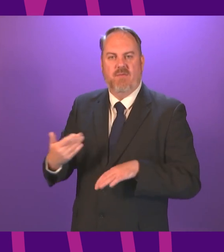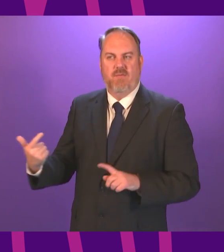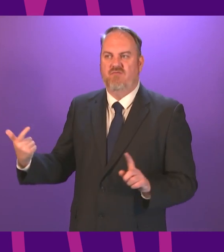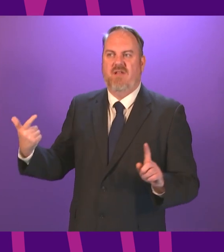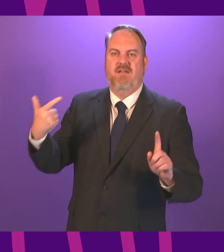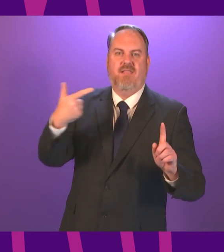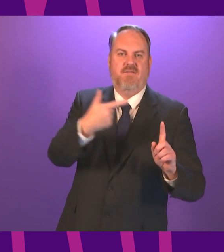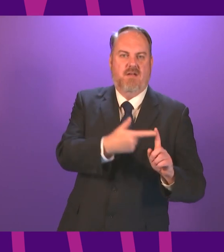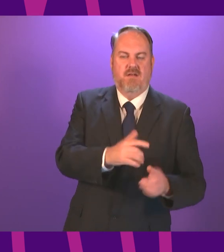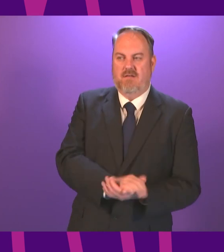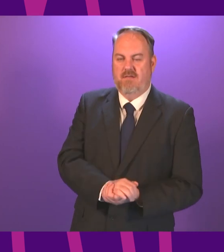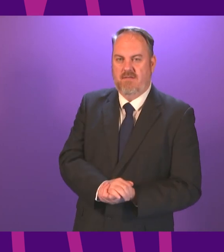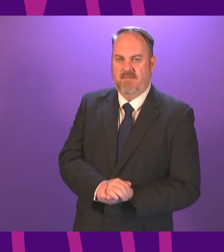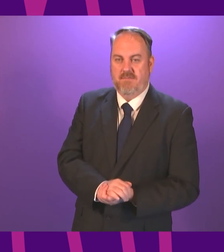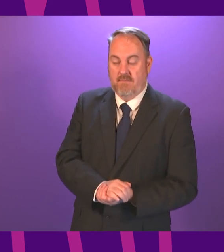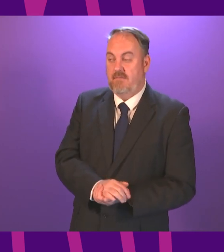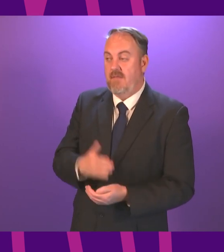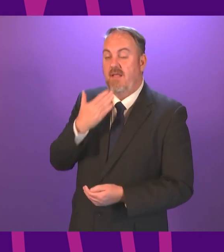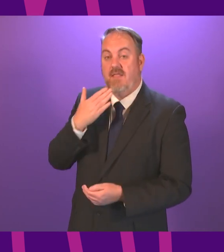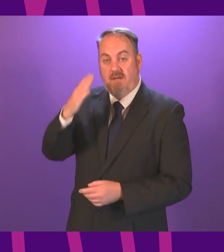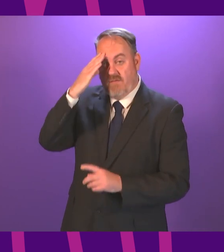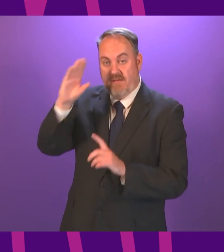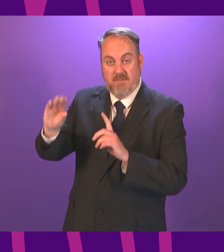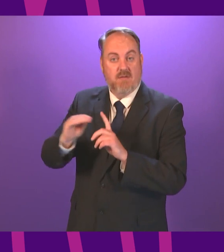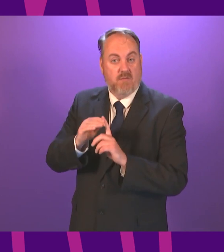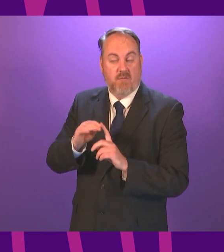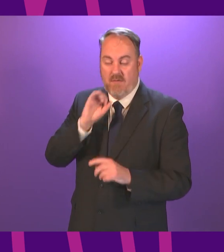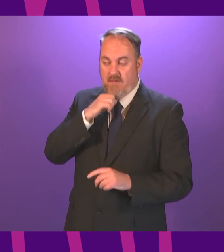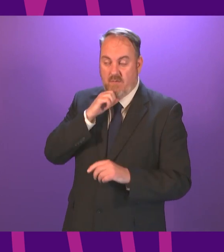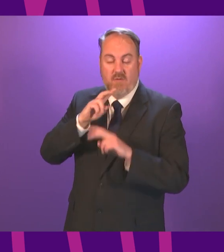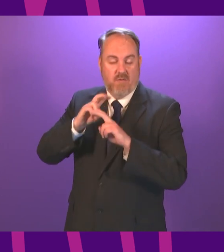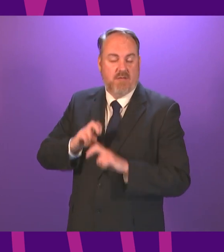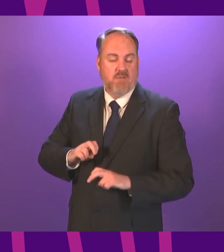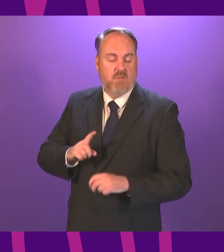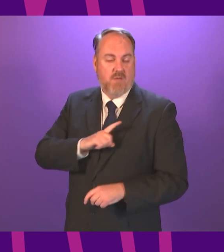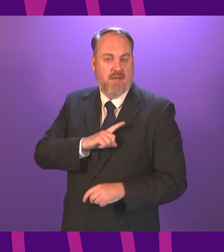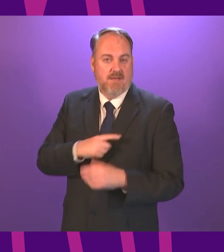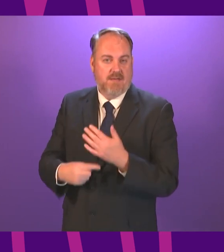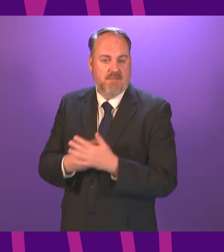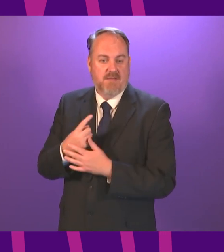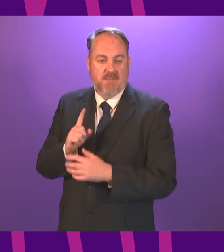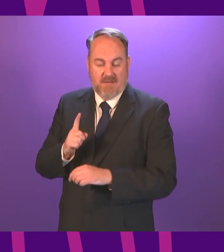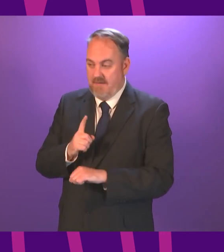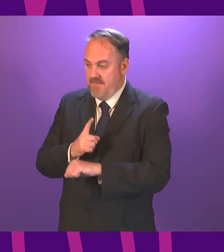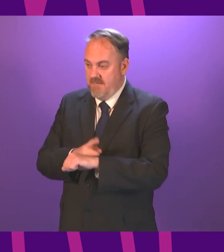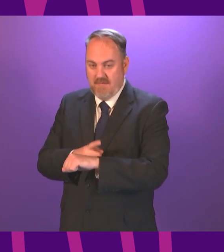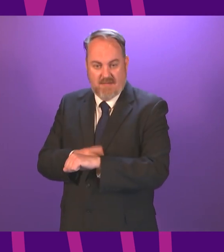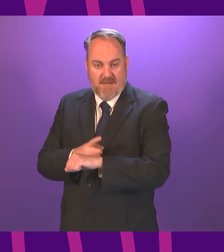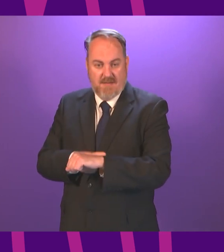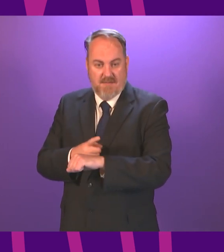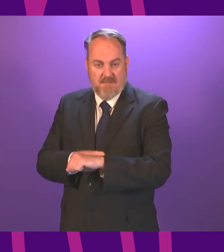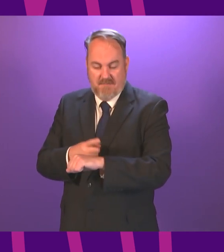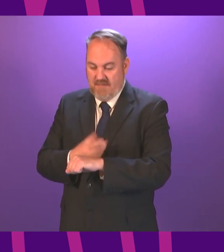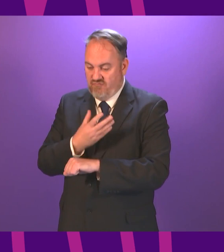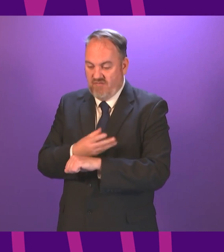Secretary Can I thank the member for raising the issue I will take a look at that and I will see why that is the reason I am conscious I am very much